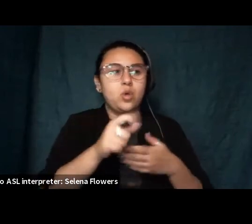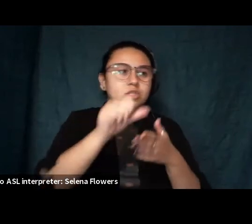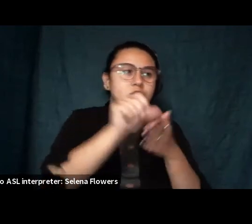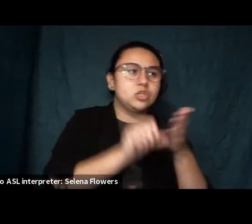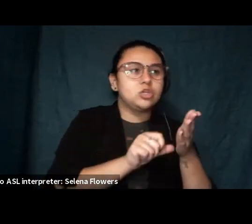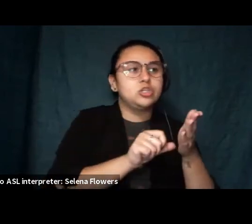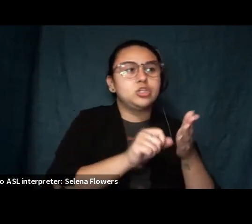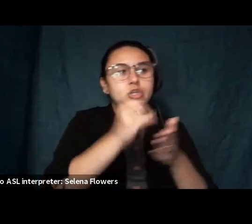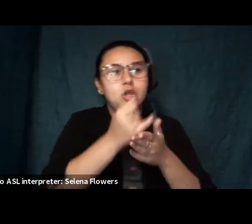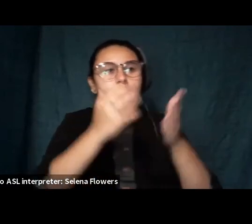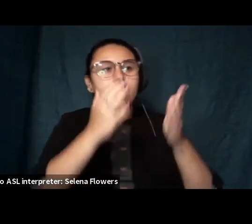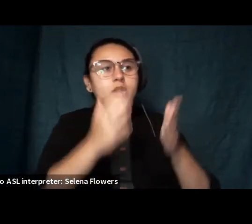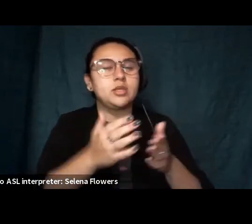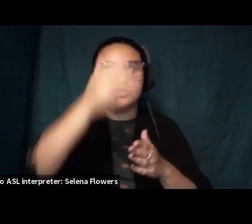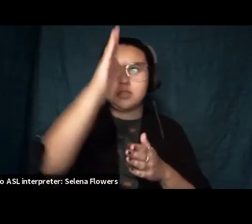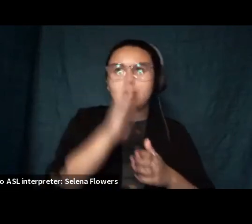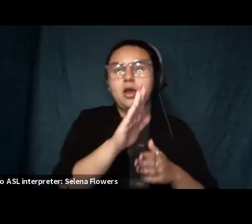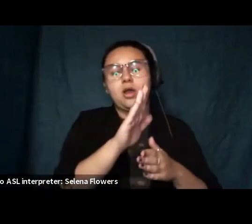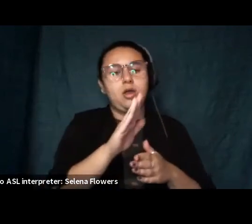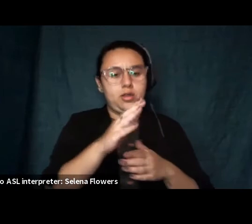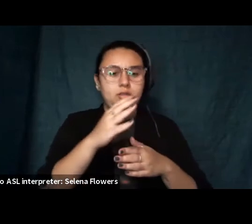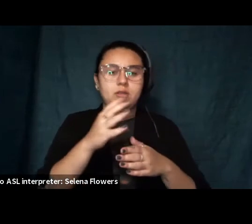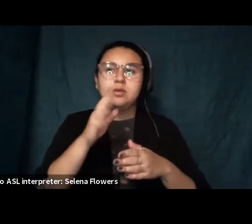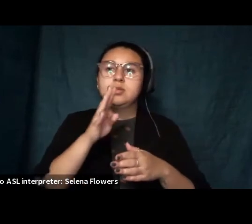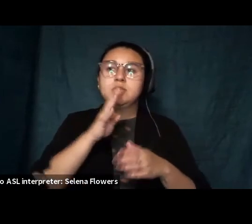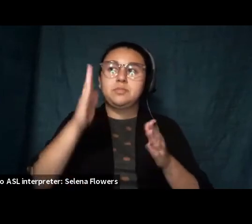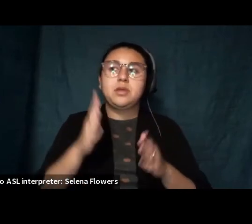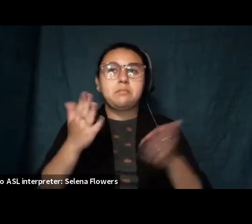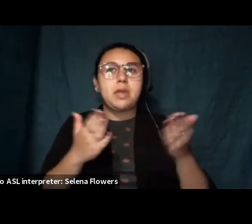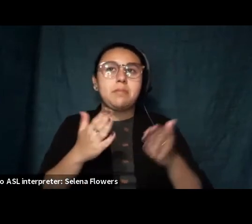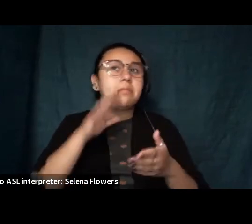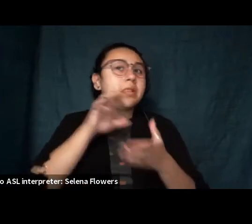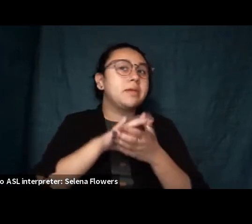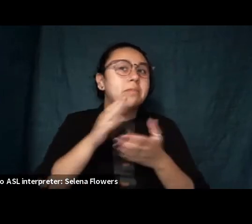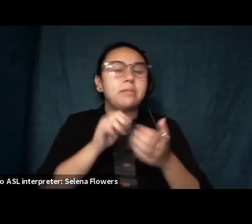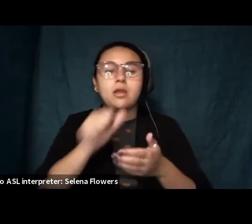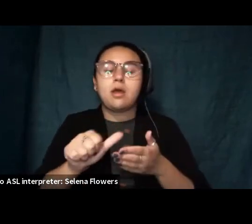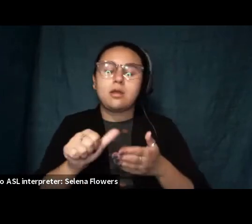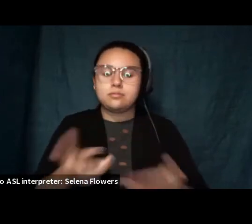god who uh the speaker may or may not believe in and so i'm going to read a few of those